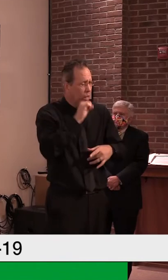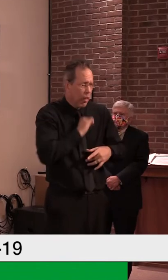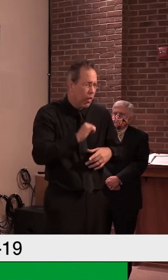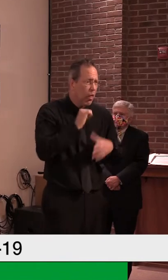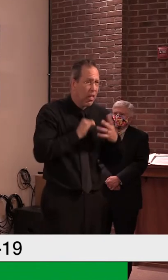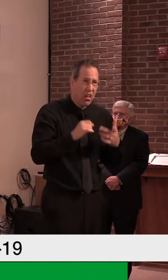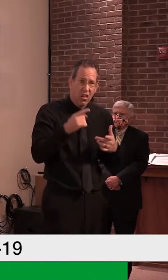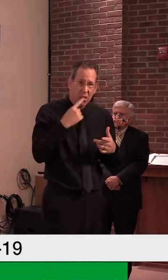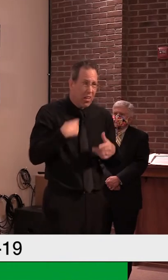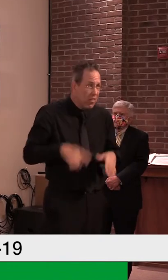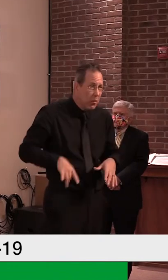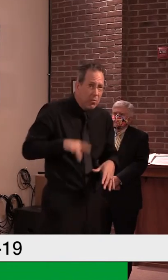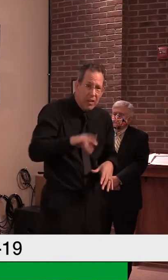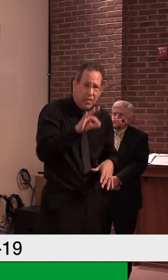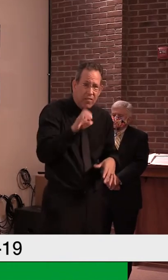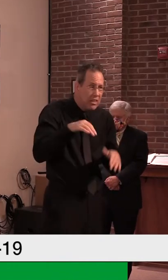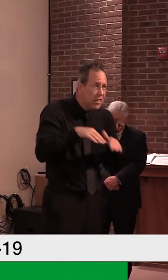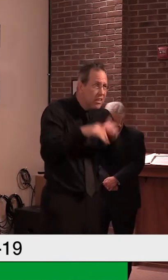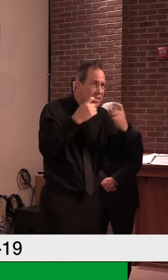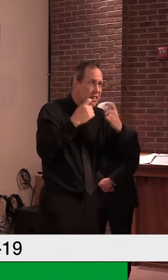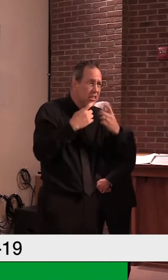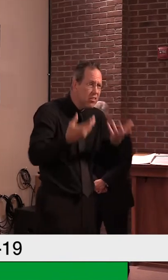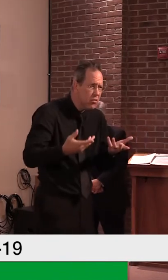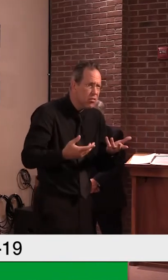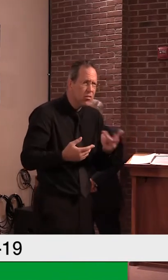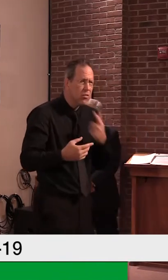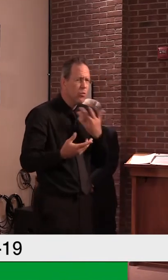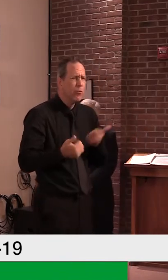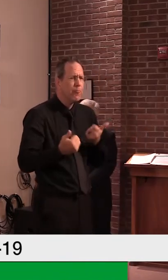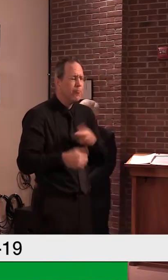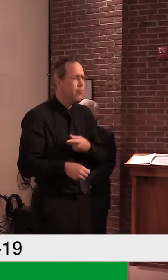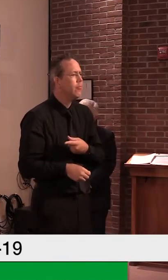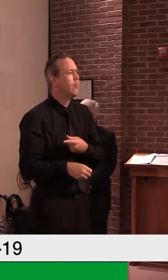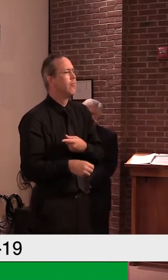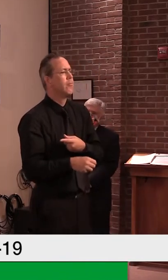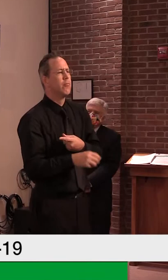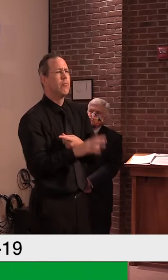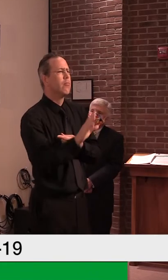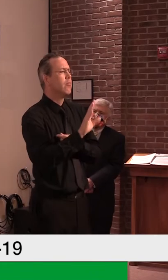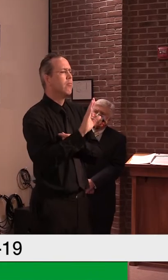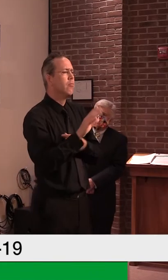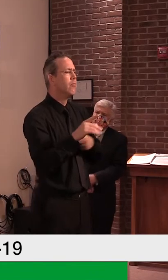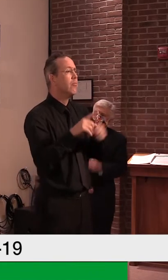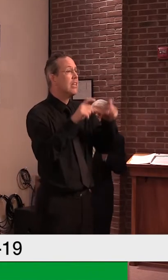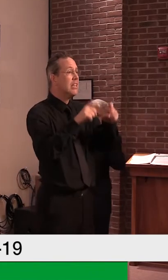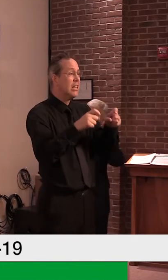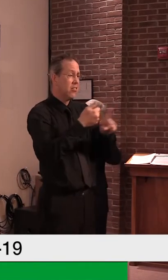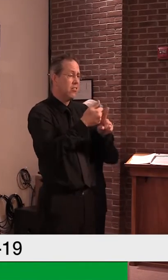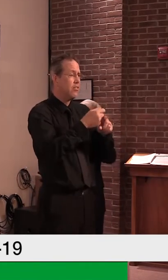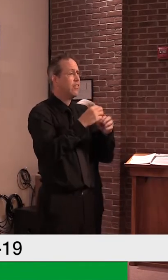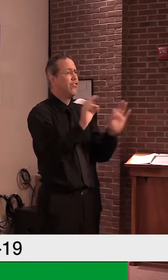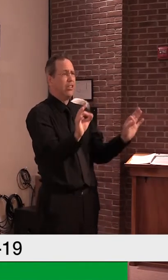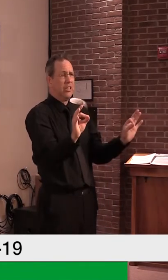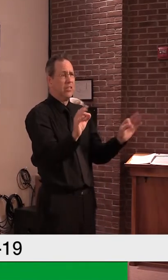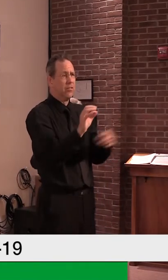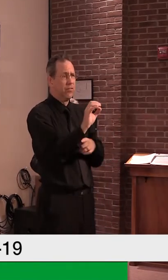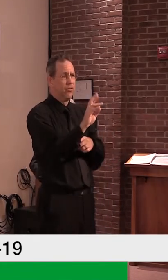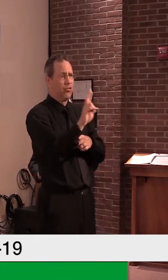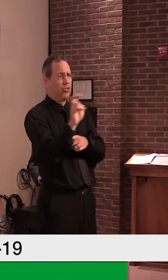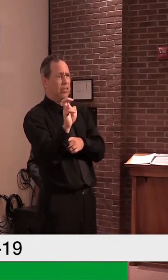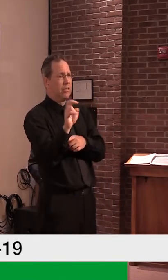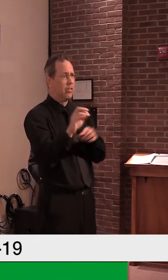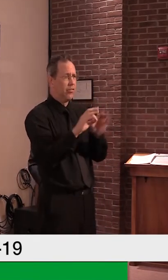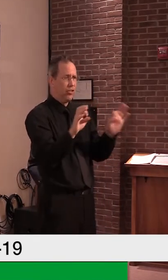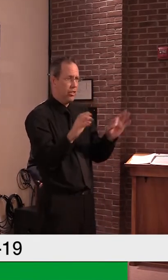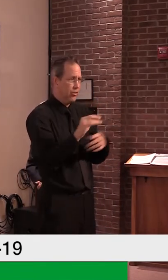mentioned is that testing is not going to be charged to the patient. Yeah, but, but if, if